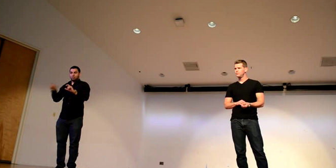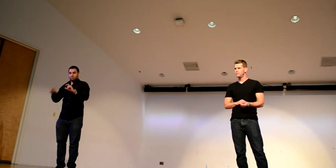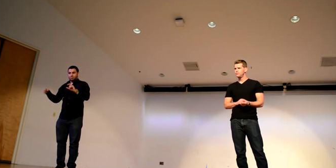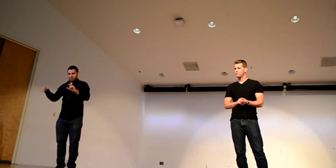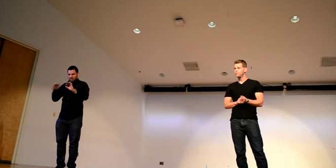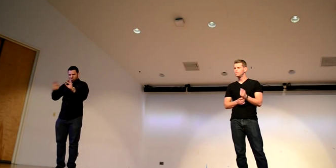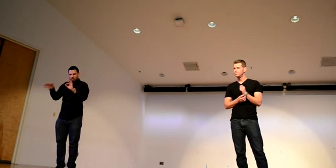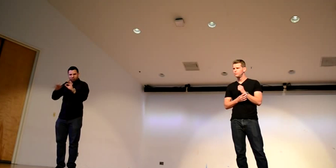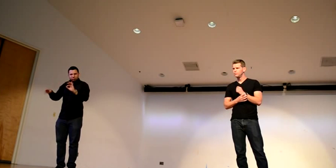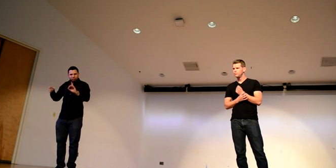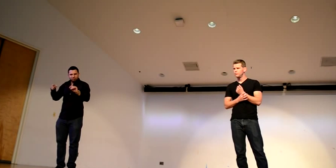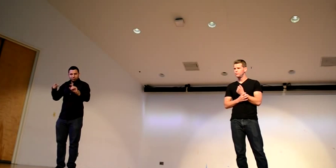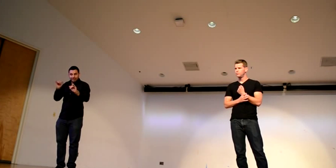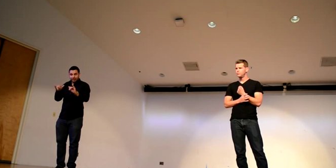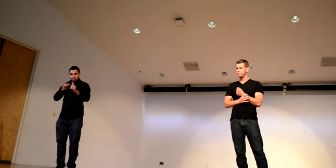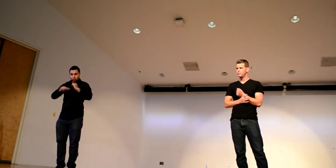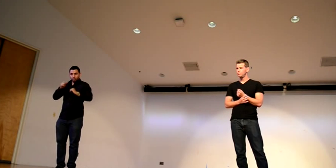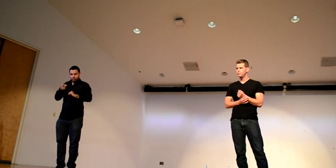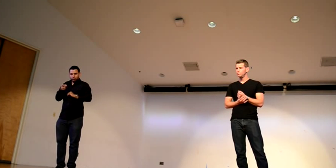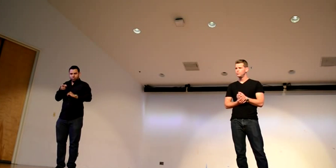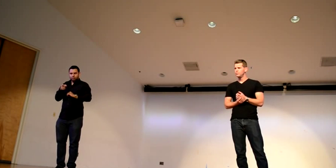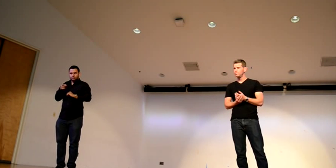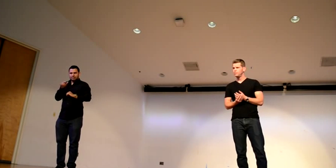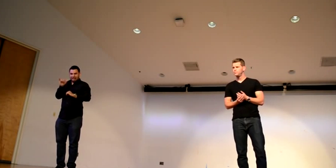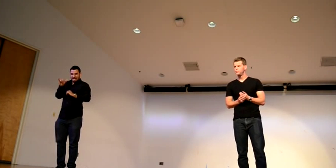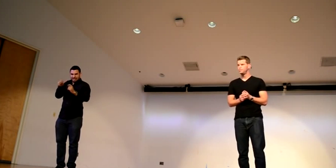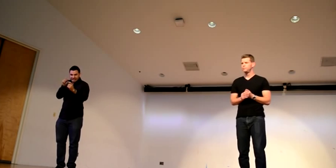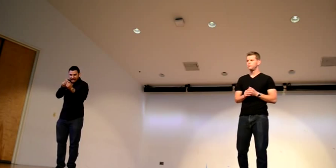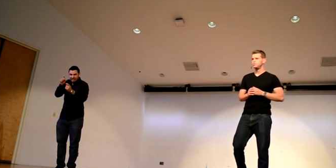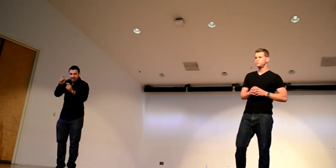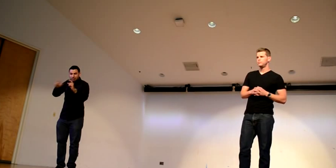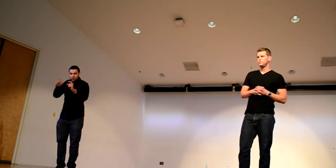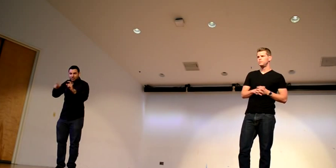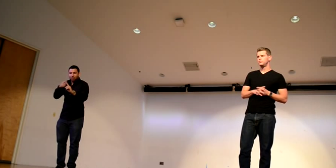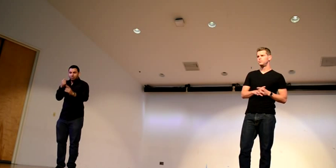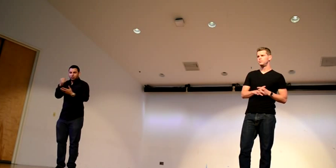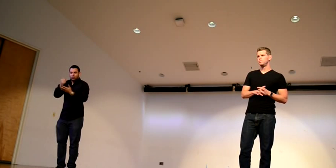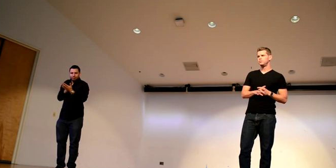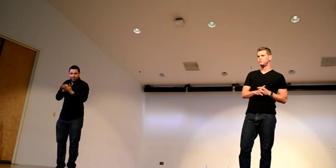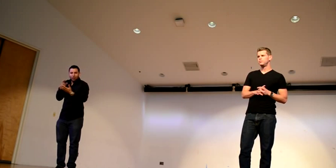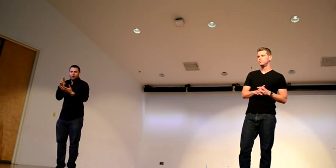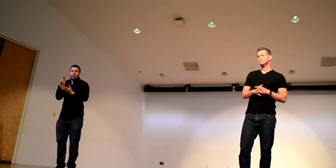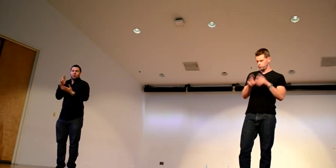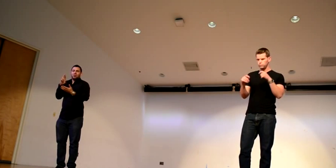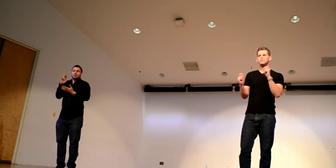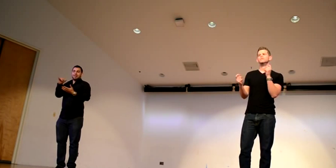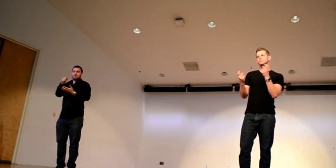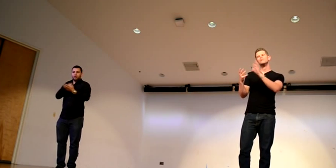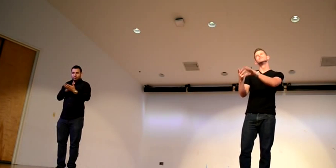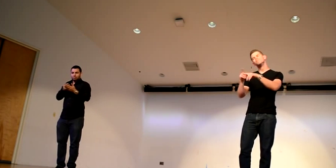on the show is that like exact captioning from the script like is that the script and when you get the script do you just